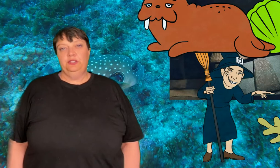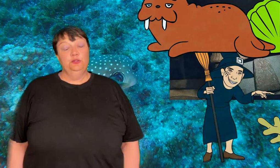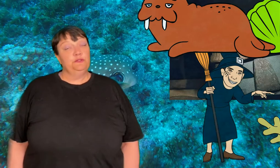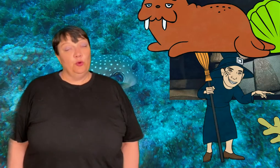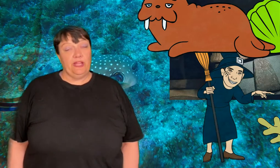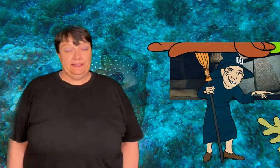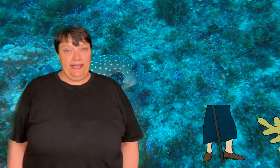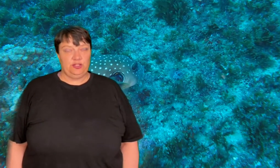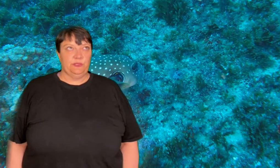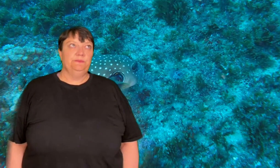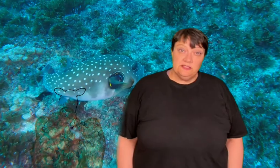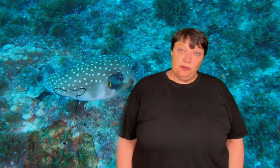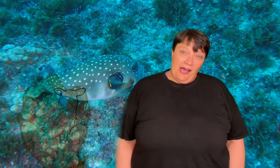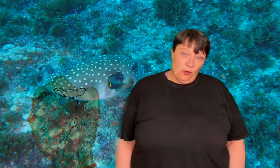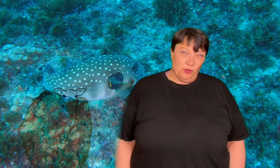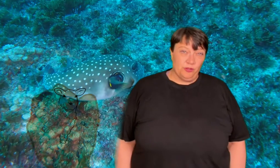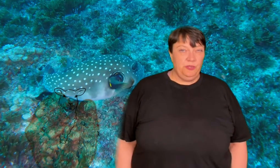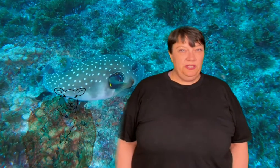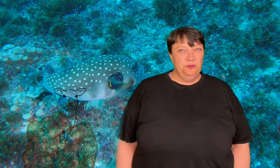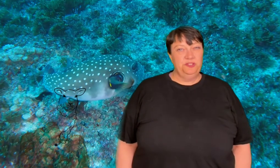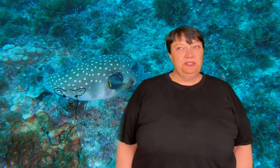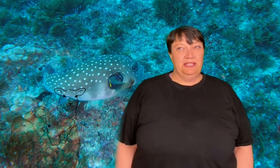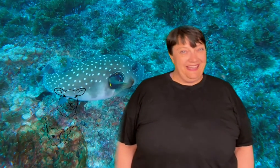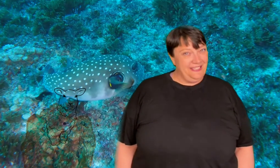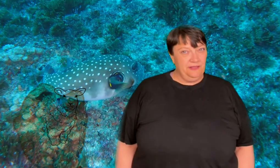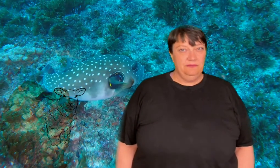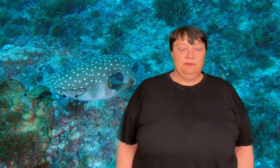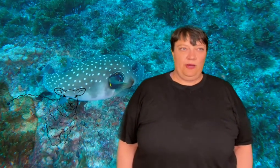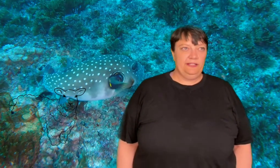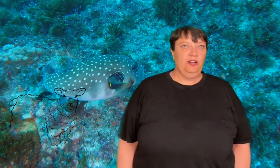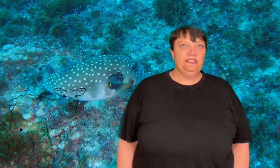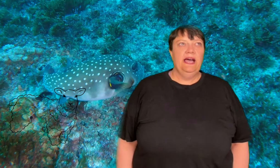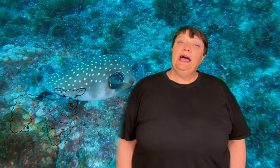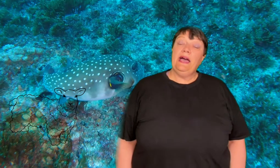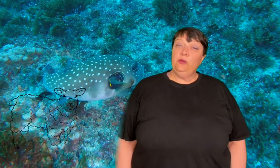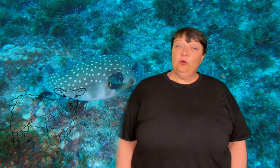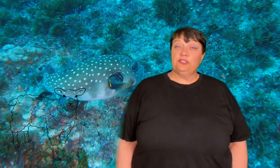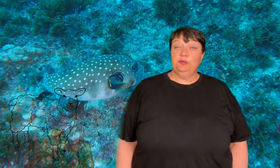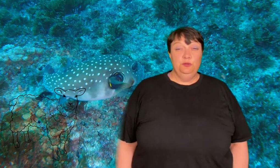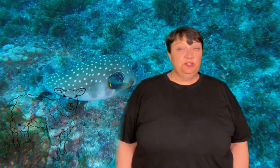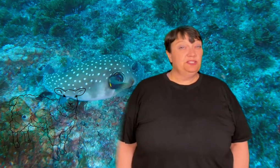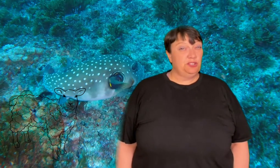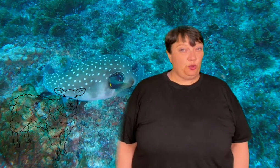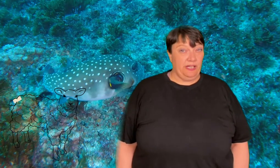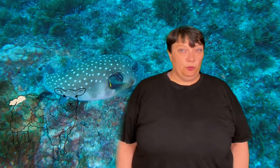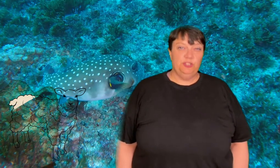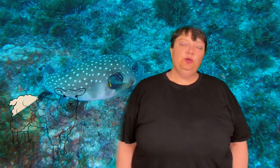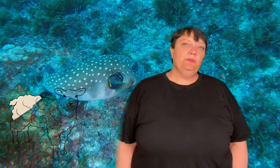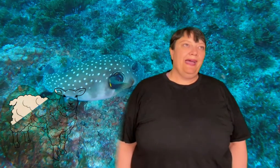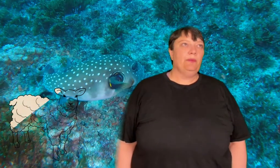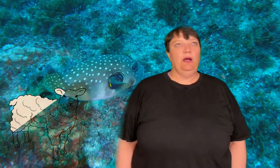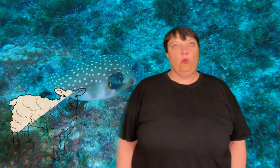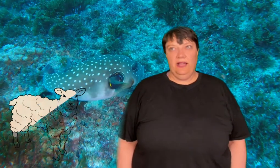are you going to use for that attachment? So in our world we used leather quite a lot and we also used string